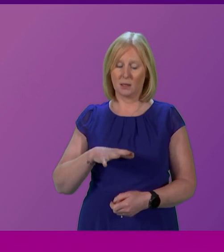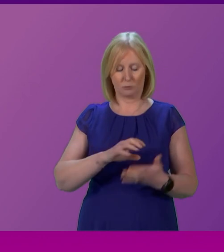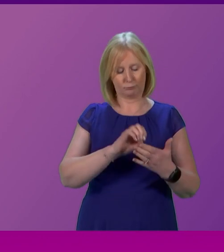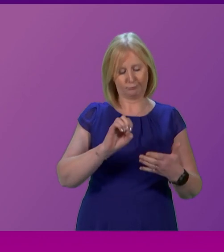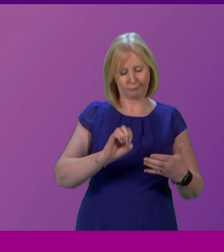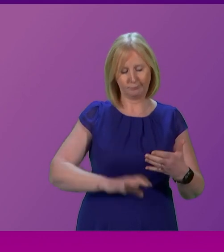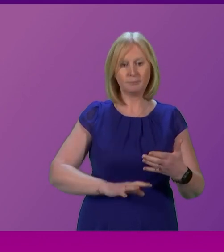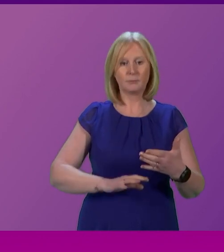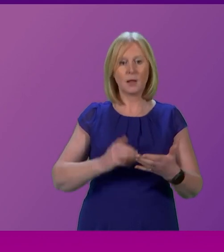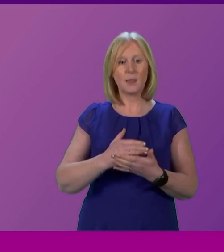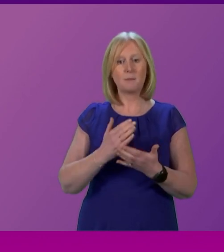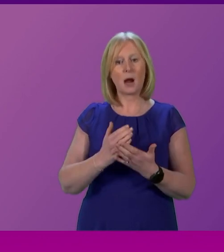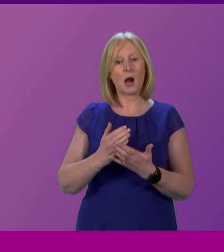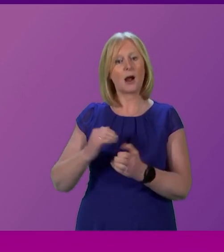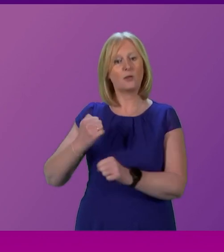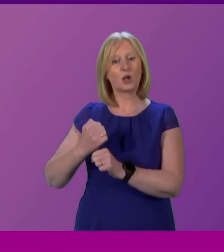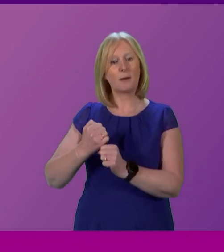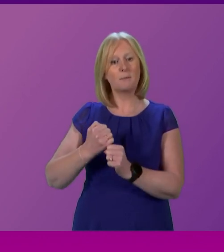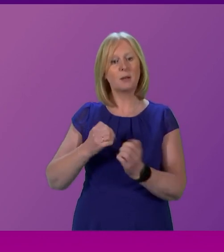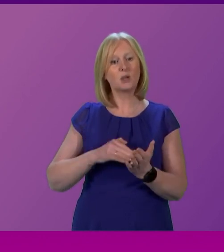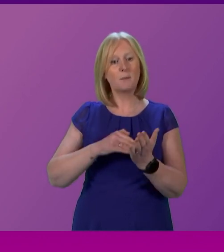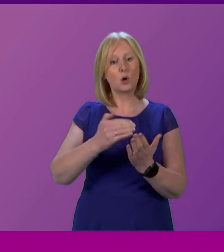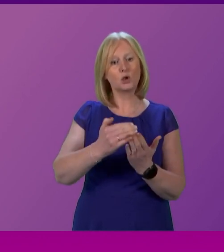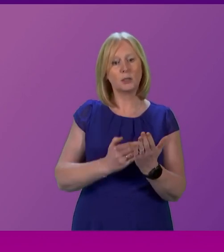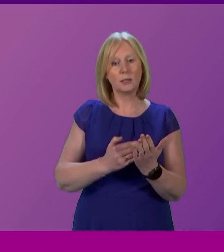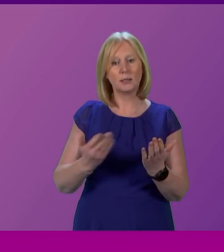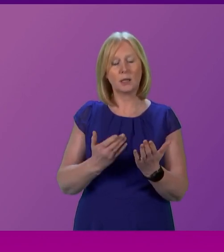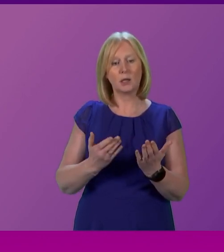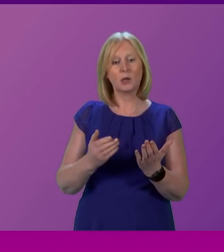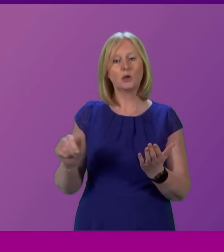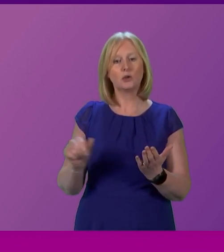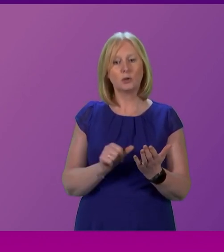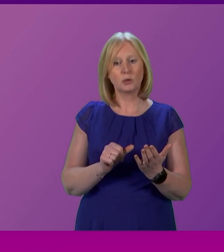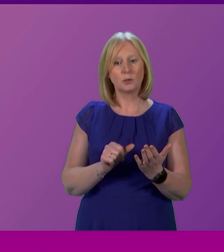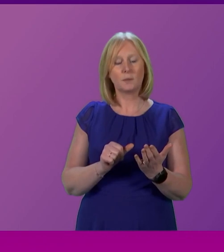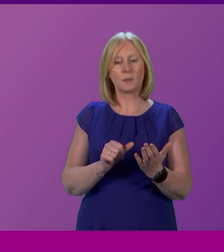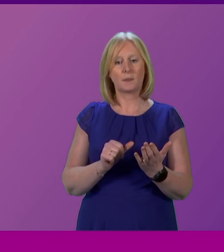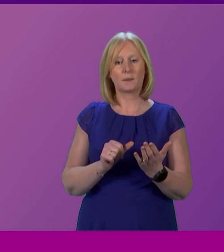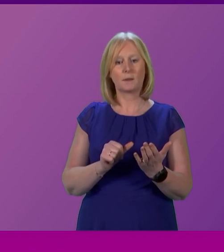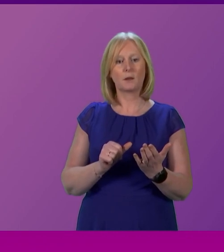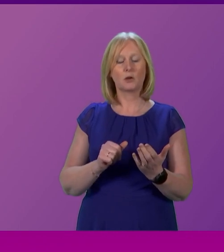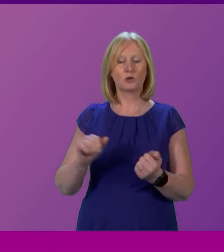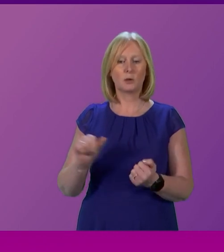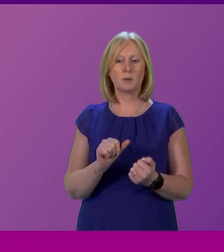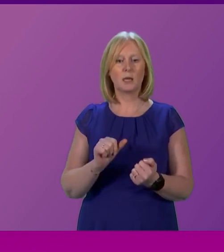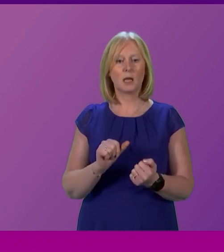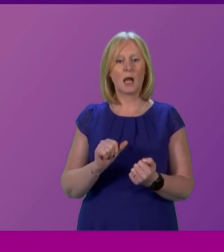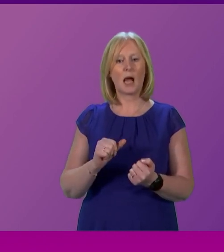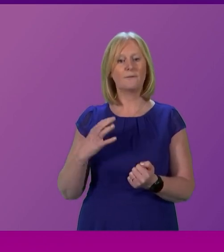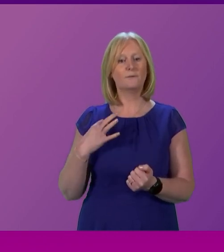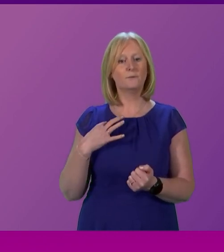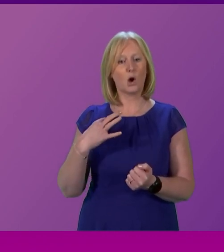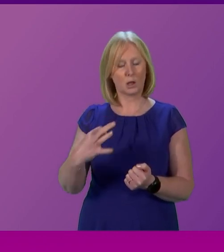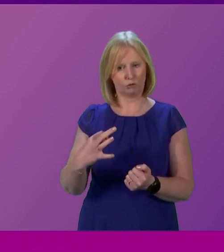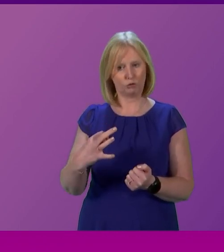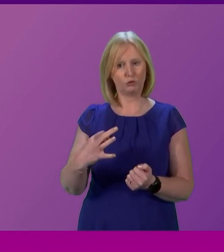the section in the government's motion today that the UK should be a voluntary association of nations. And that it